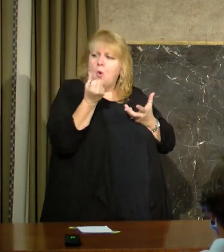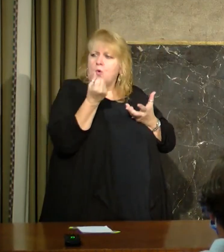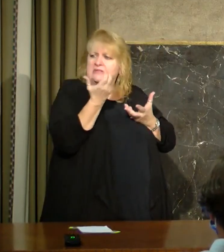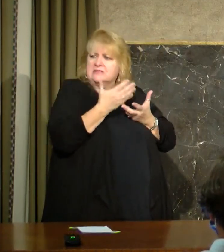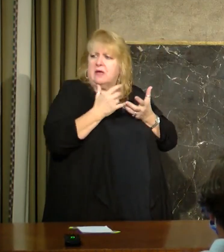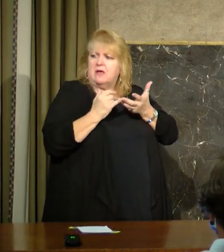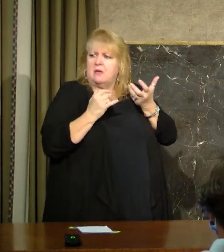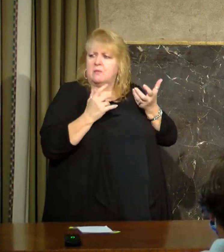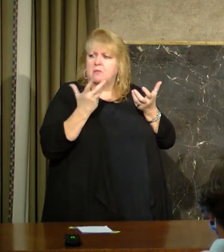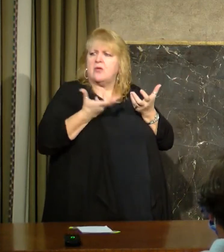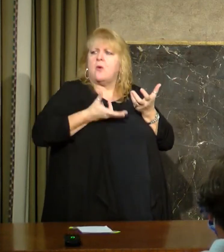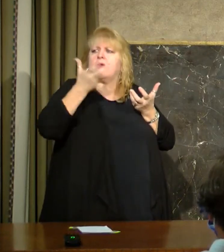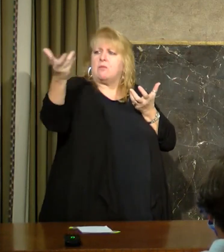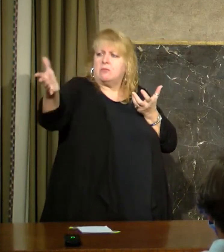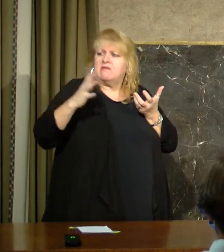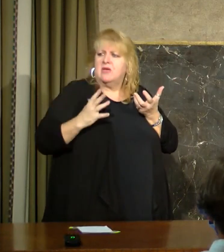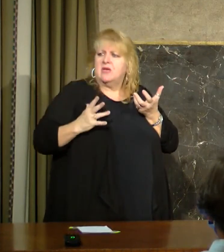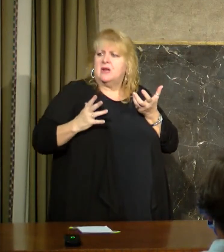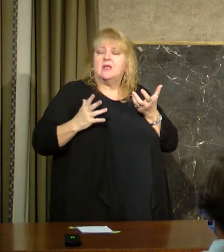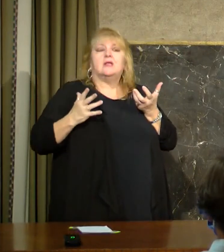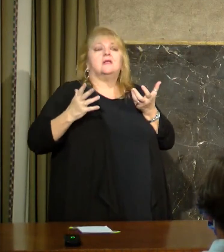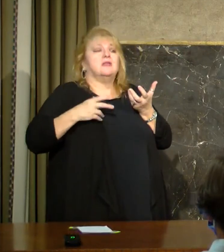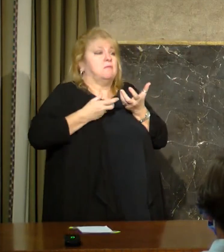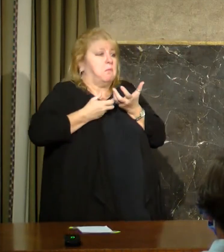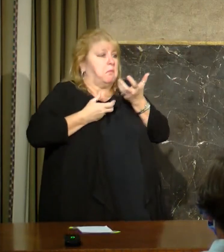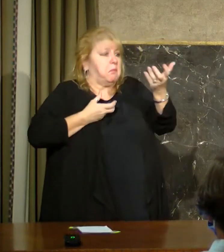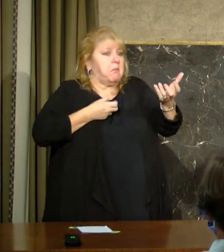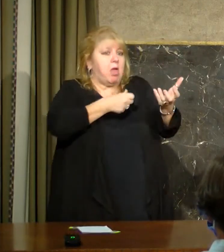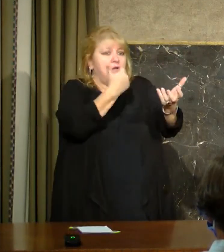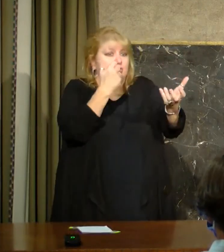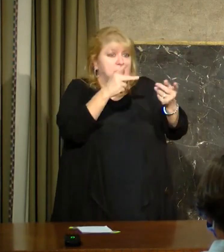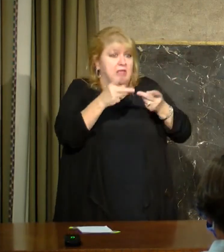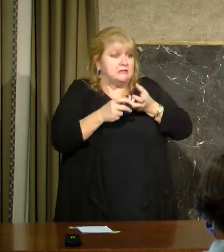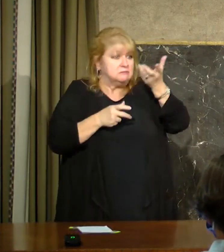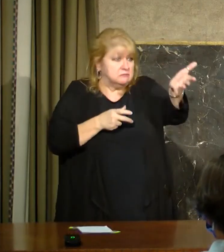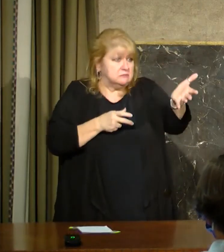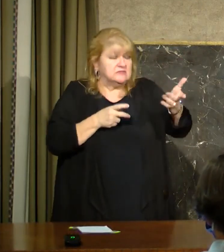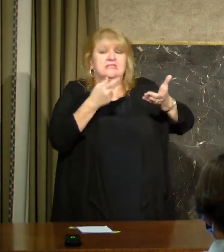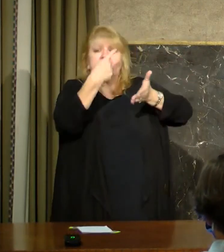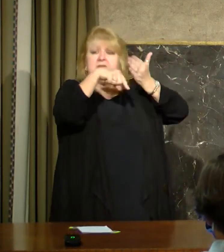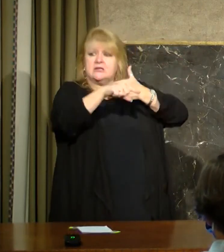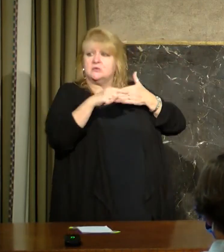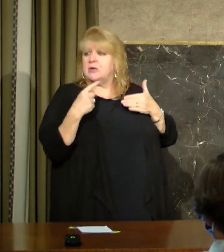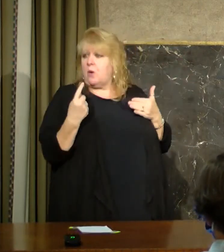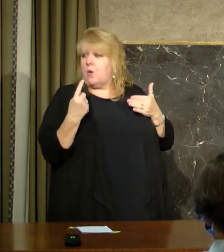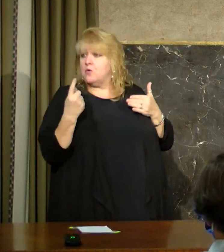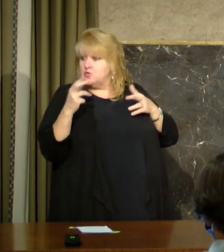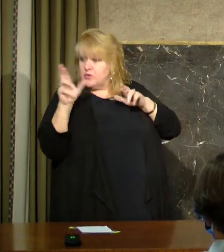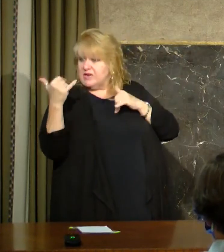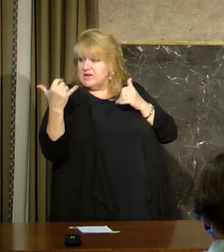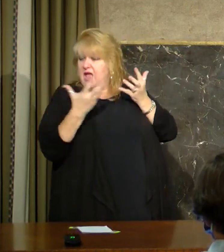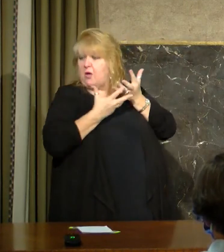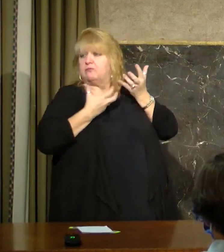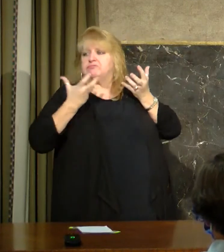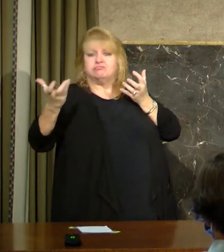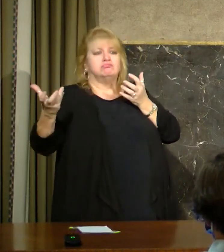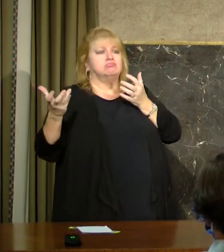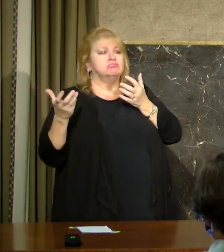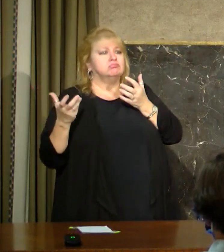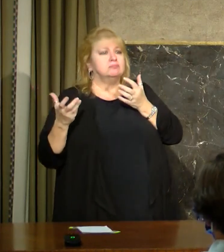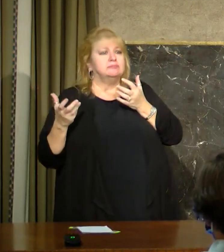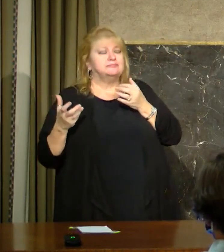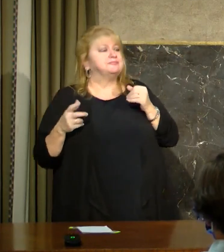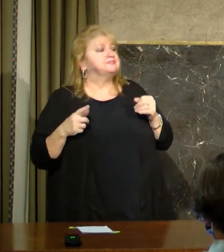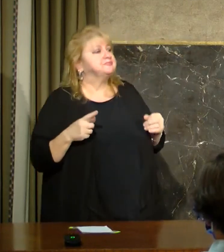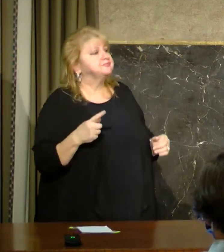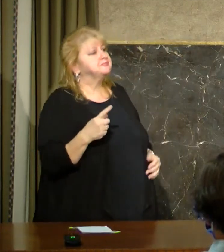order to satisfy whatever it is that they have to do. Melinda? Governor, I'm sure you've heard that this idea has been